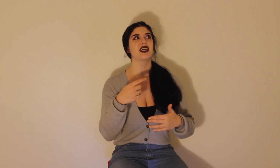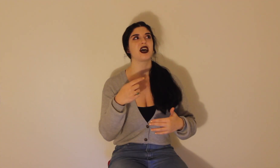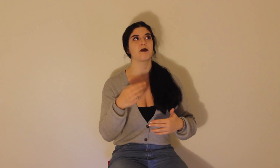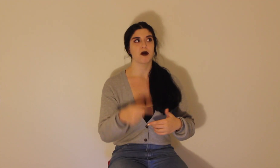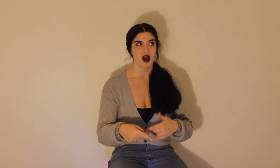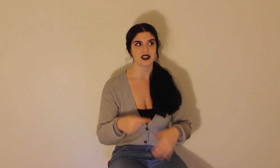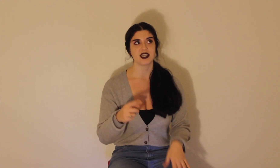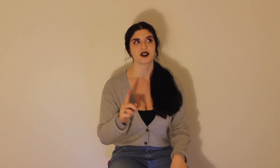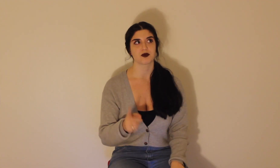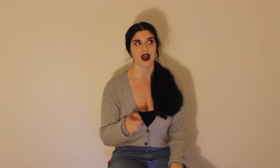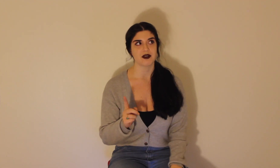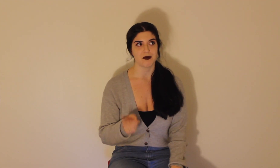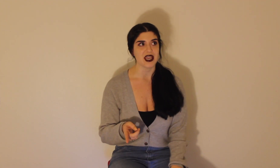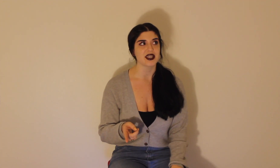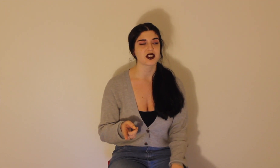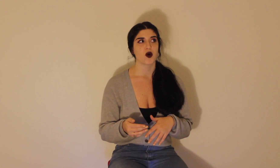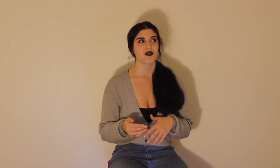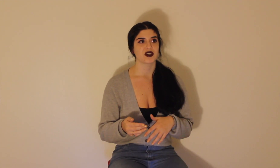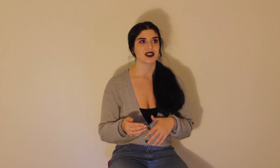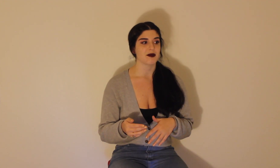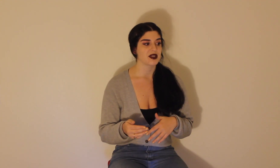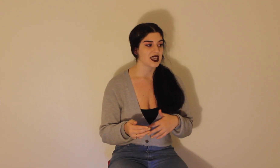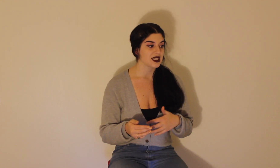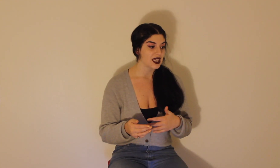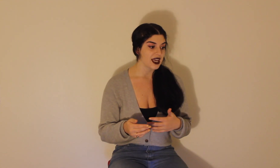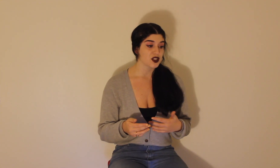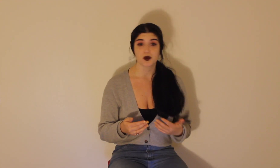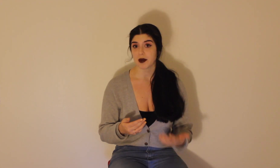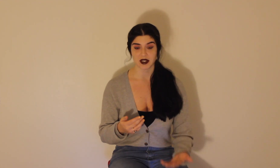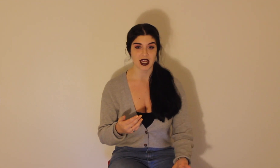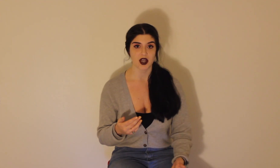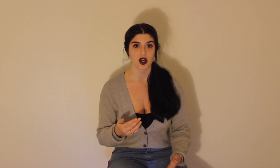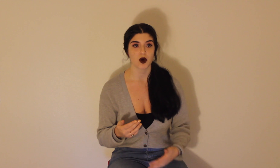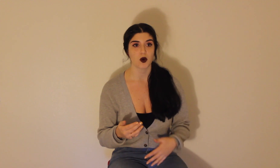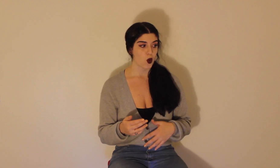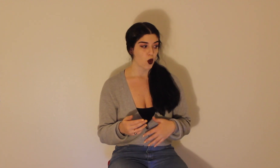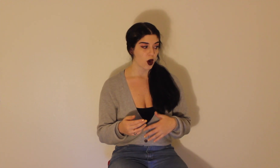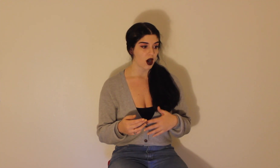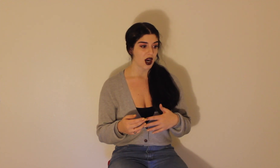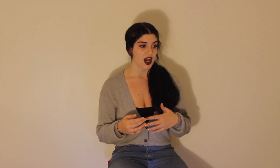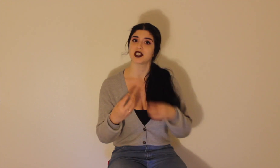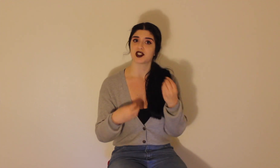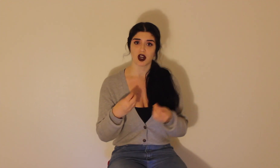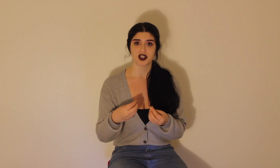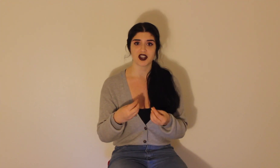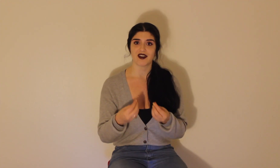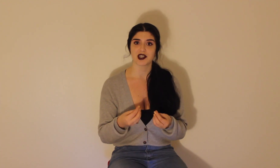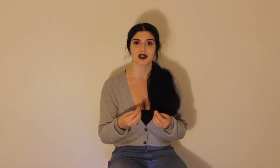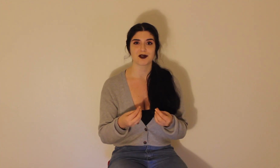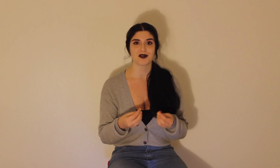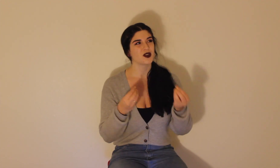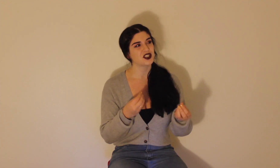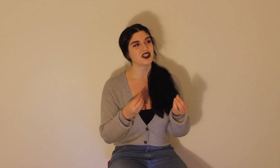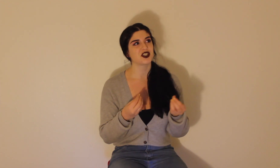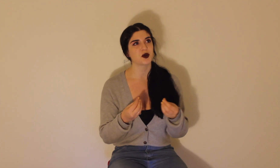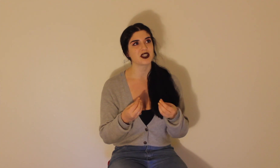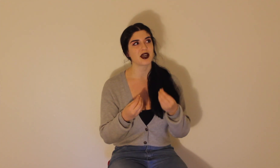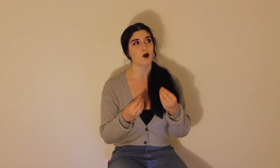a processed red meat over something like sweet potato or really starchy vegetable was just a choice I